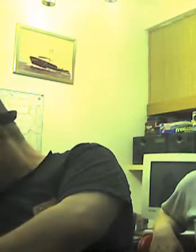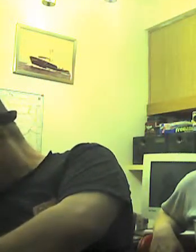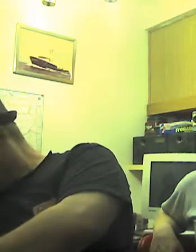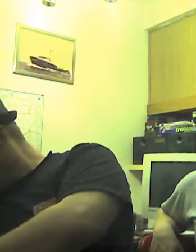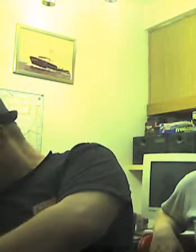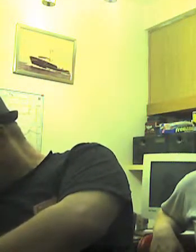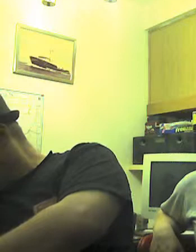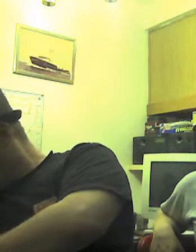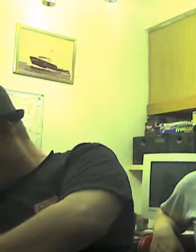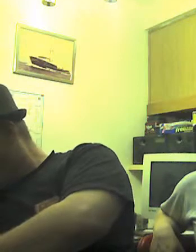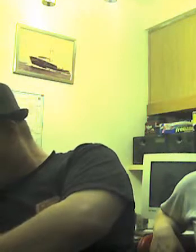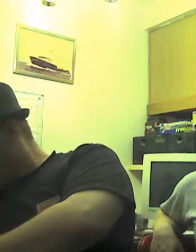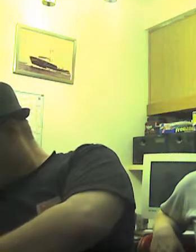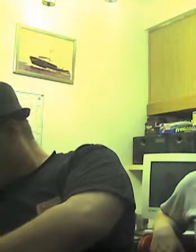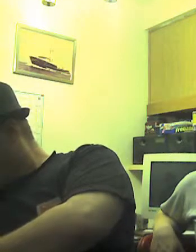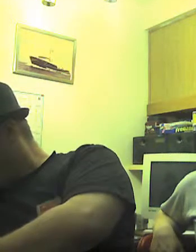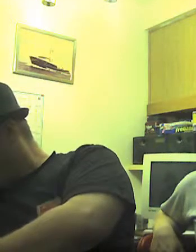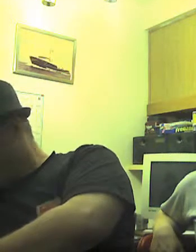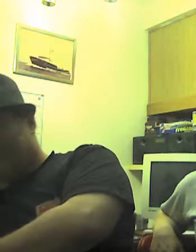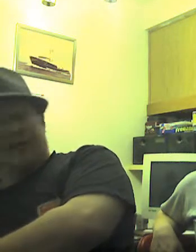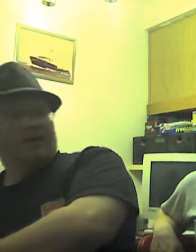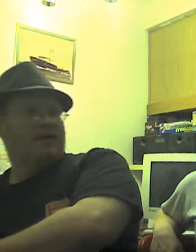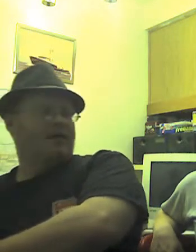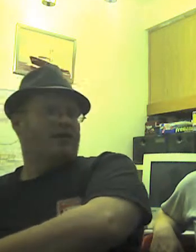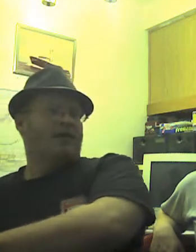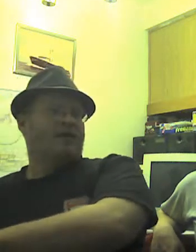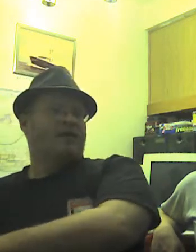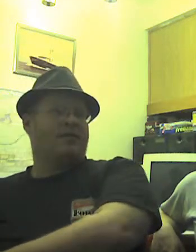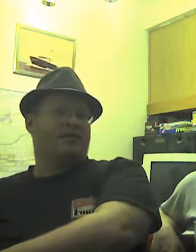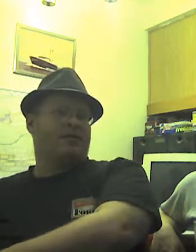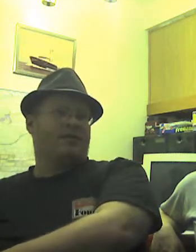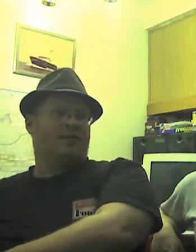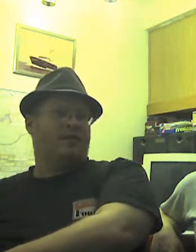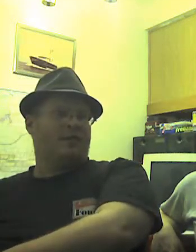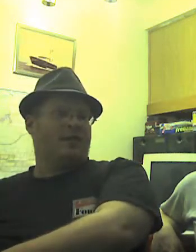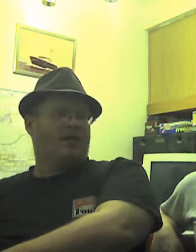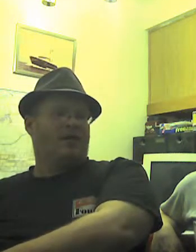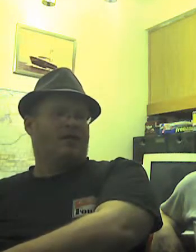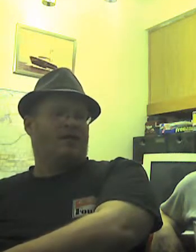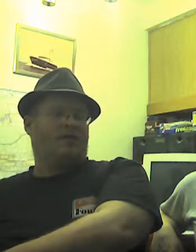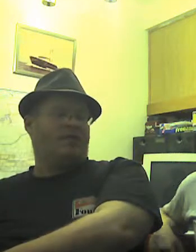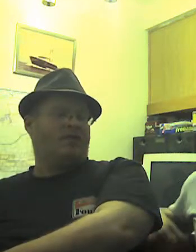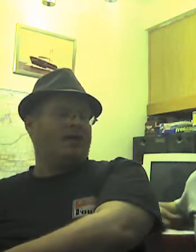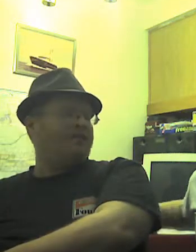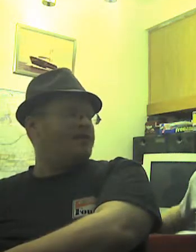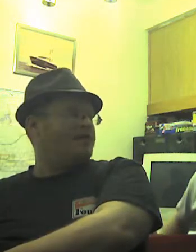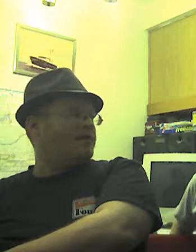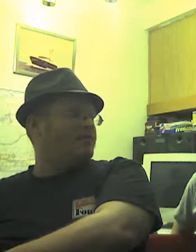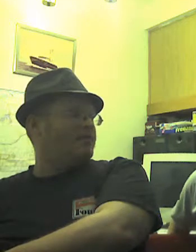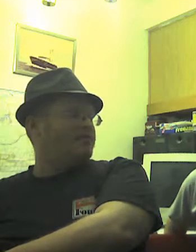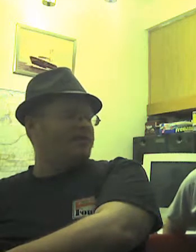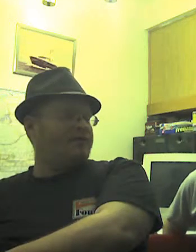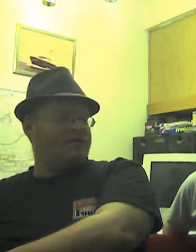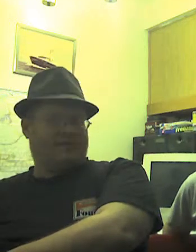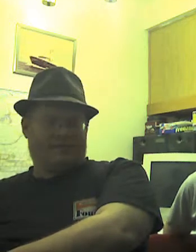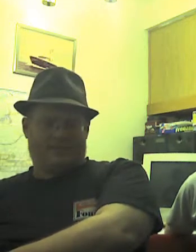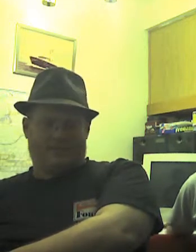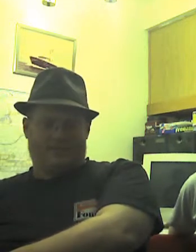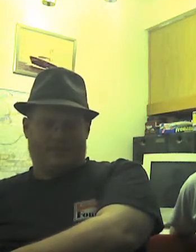Um, so, am I missing anything else? Uh, no, not really. I don't think so. So, before